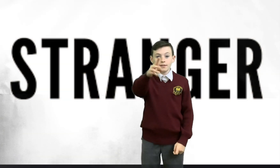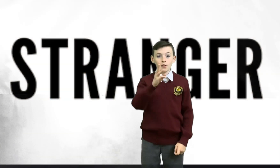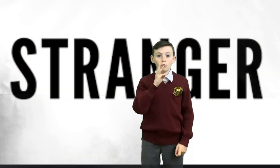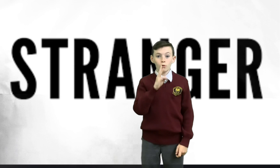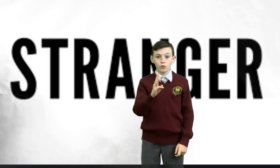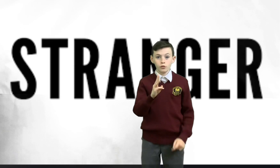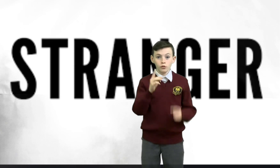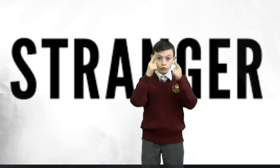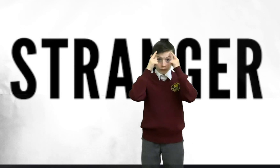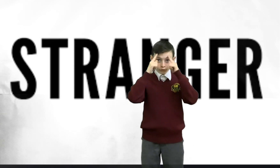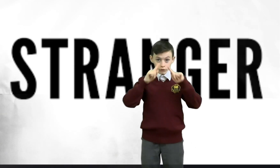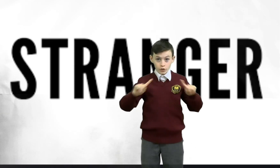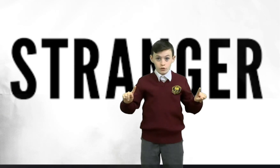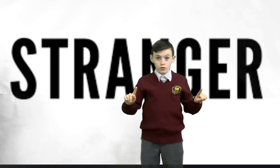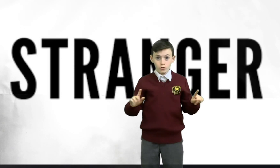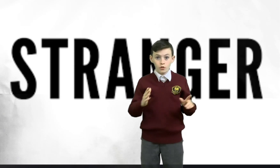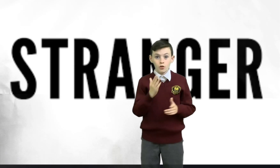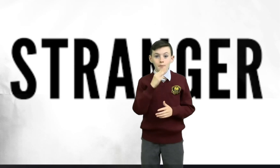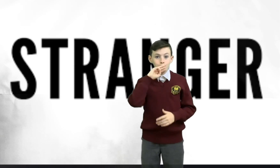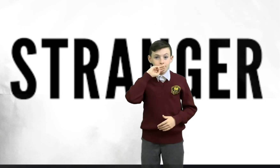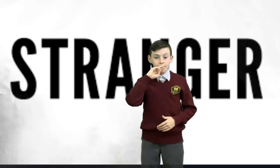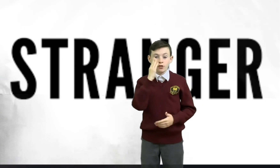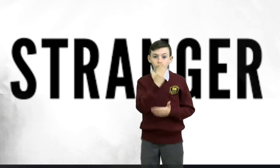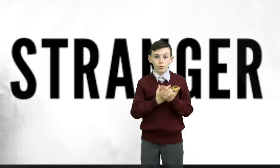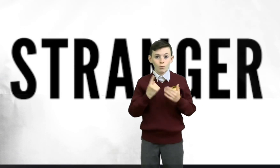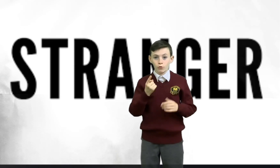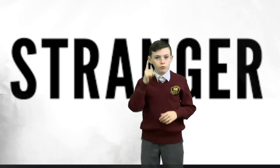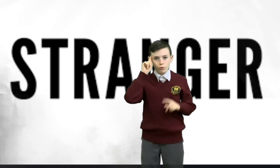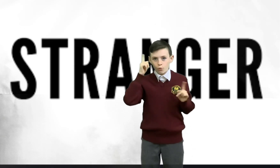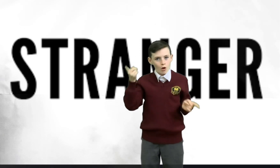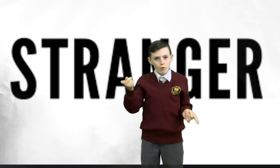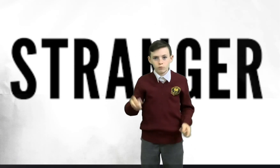That word stranger means someone you don't know.